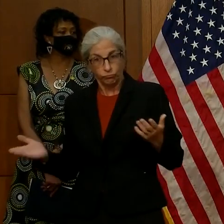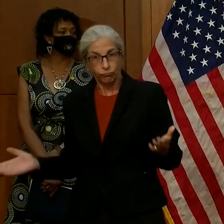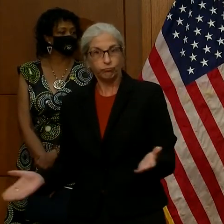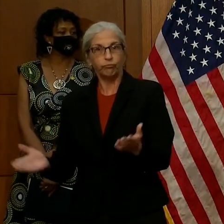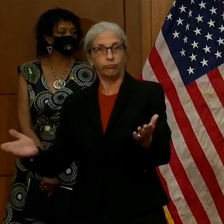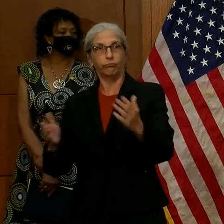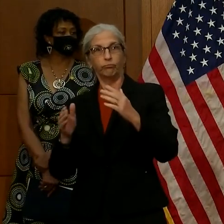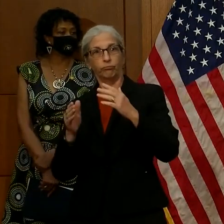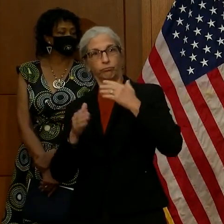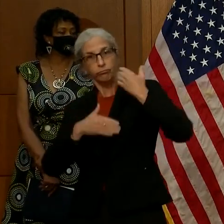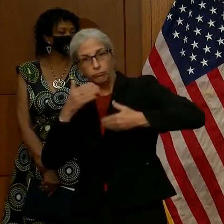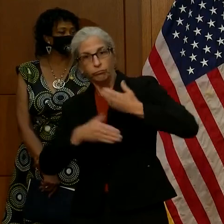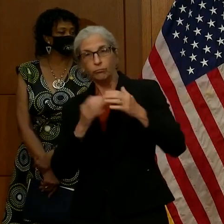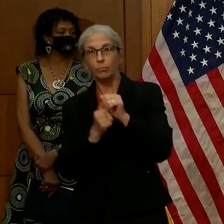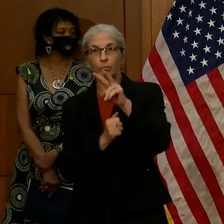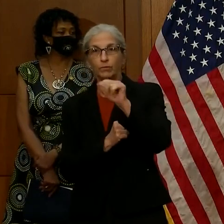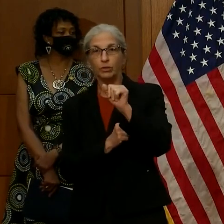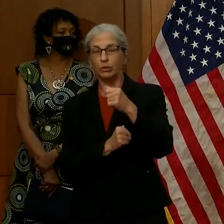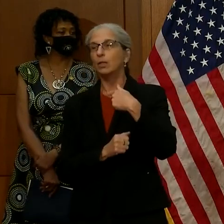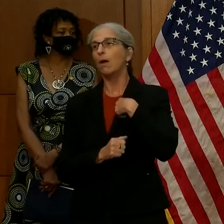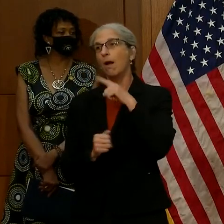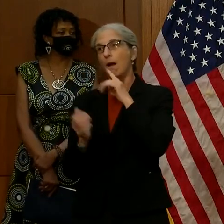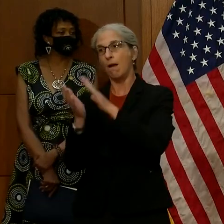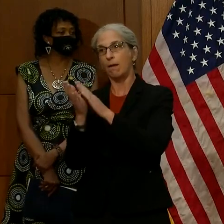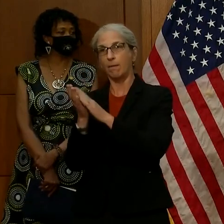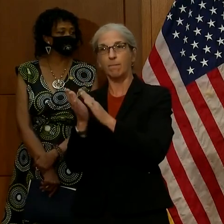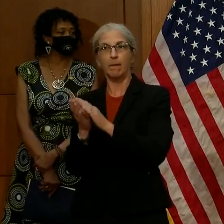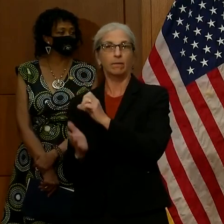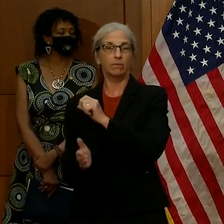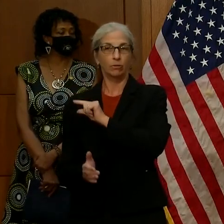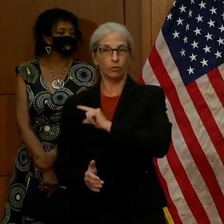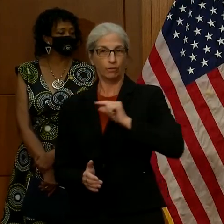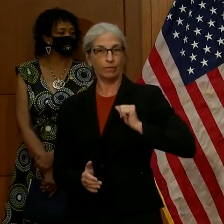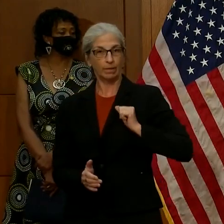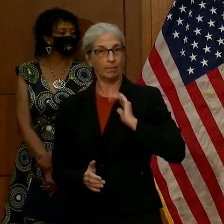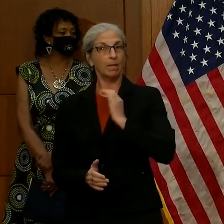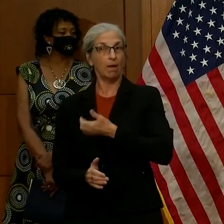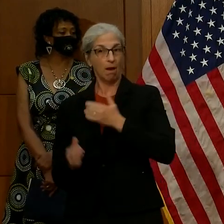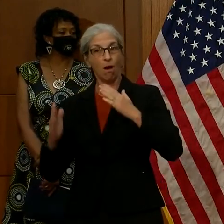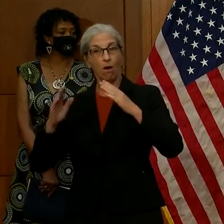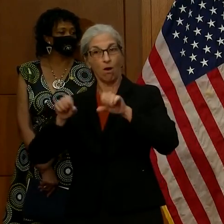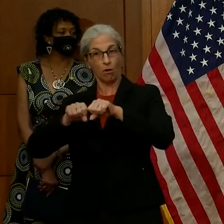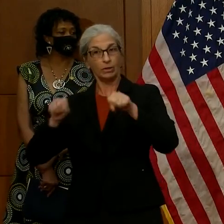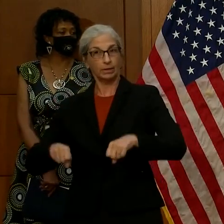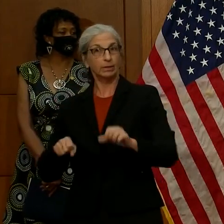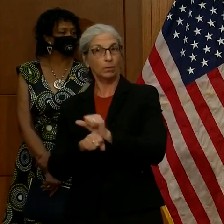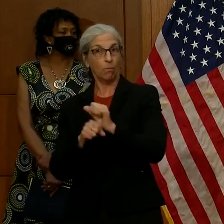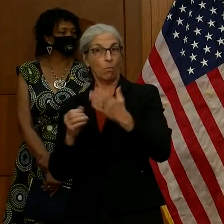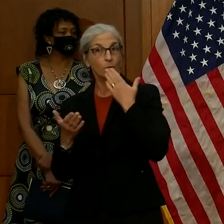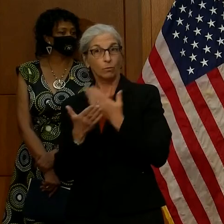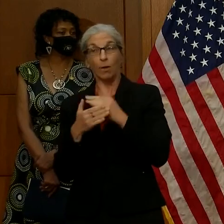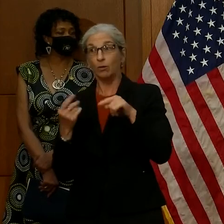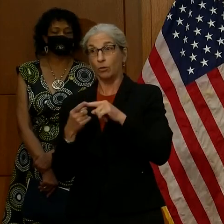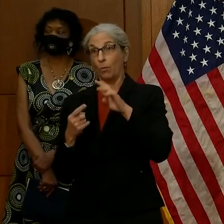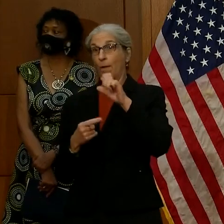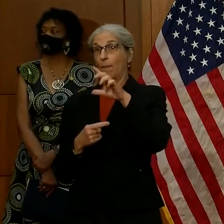Assembly that the system that we have in place works very well. And so, if and when they get to my desk, I'll take a good look at them.